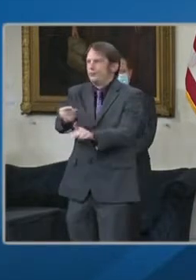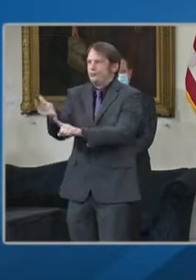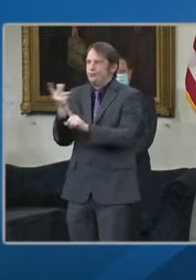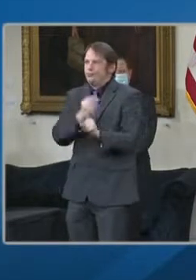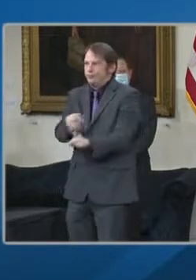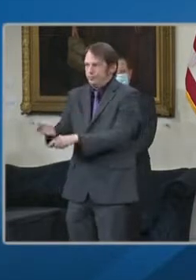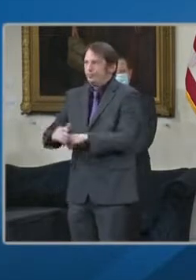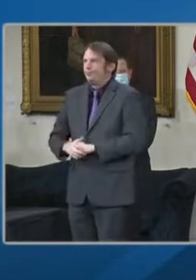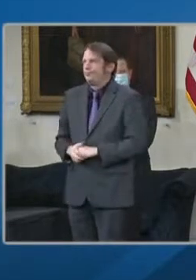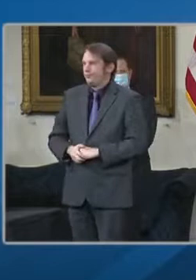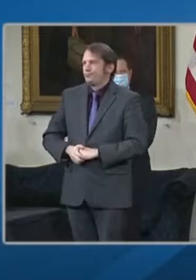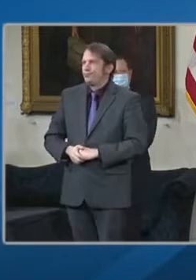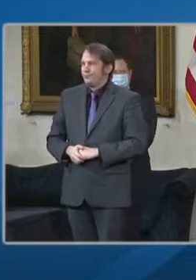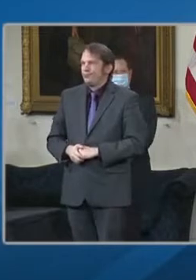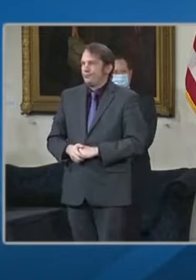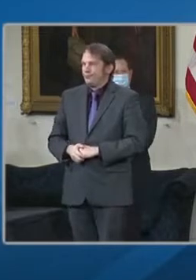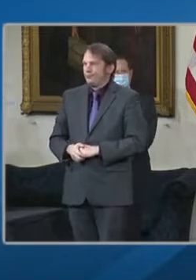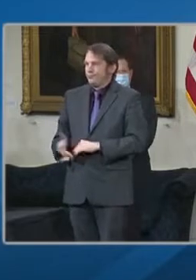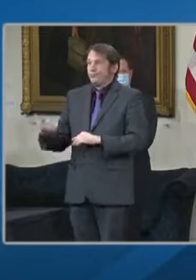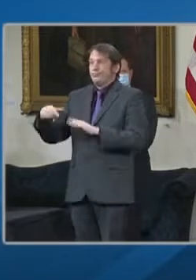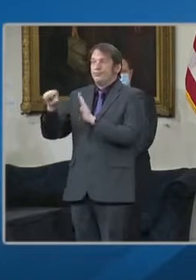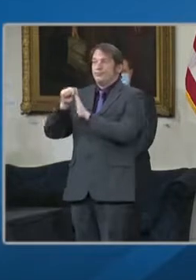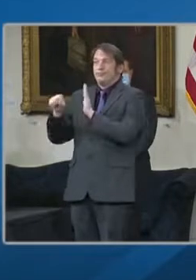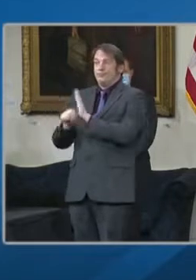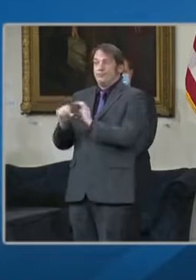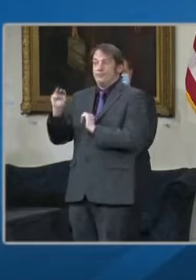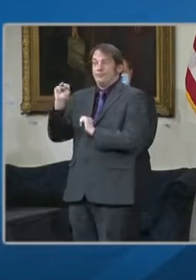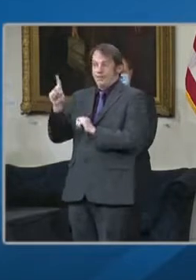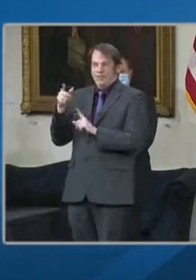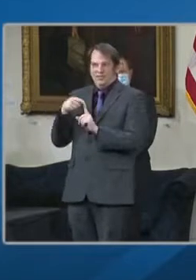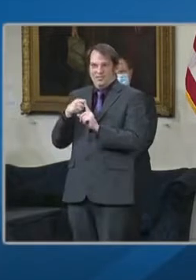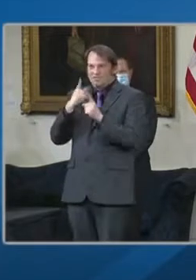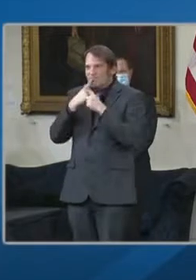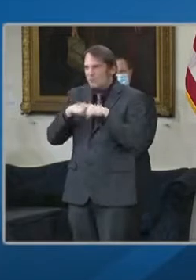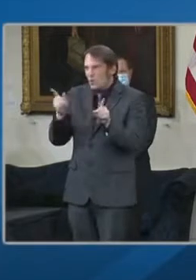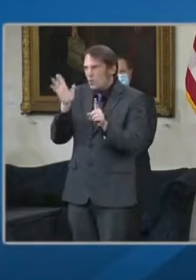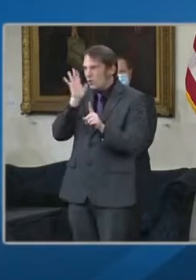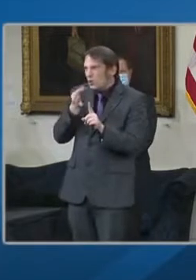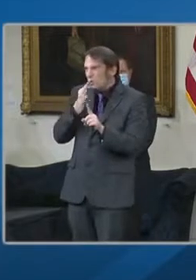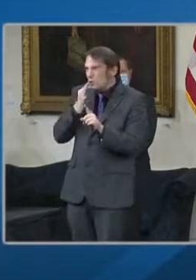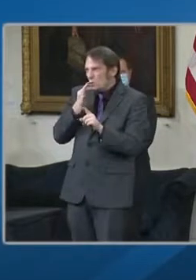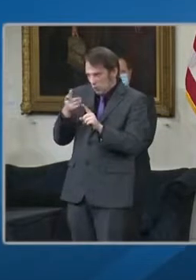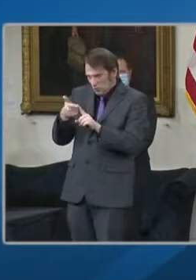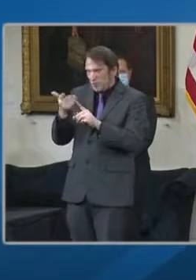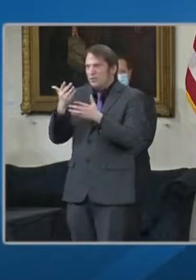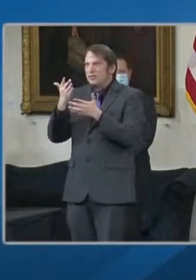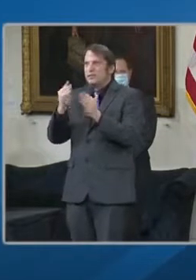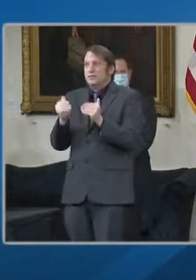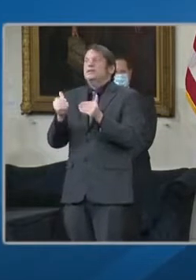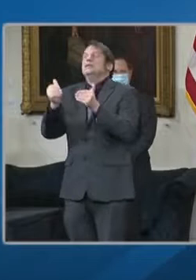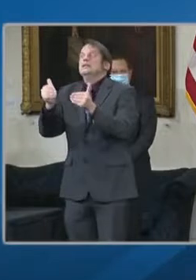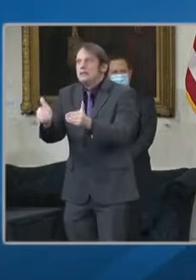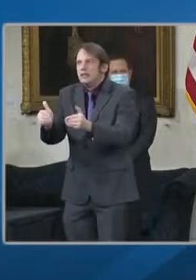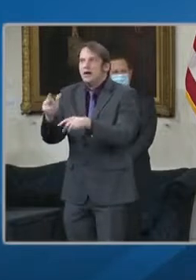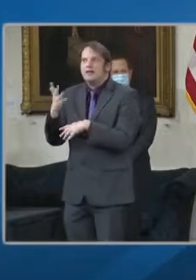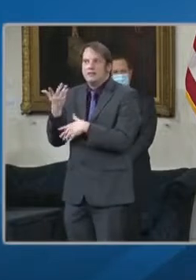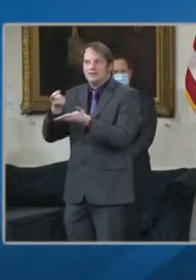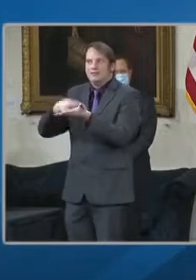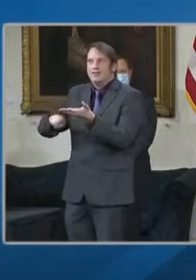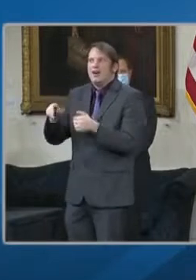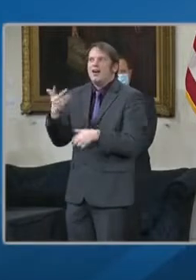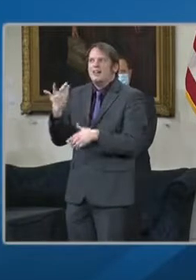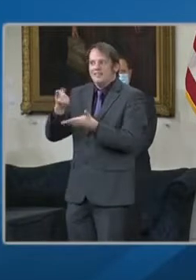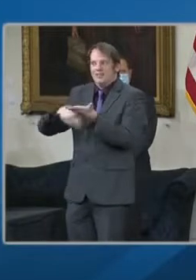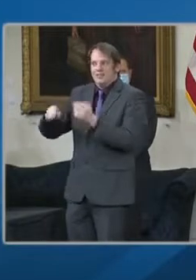now enter phase two of our COVID-19 vaccine plan. Beginning Tuesday, next Tuesday,